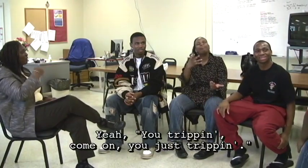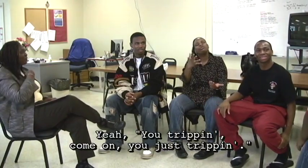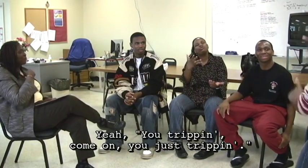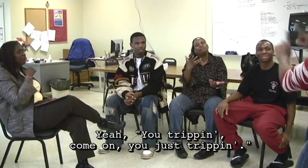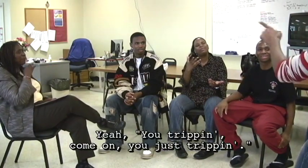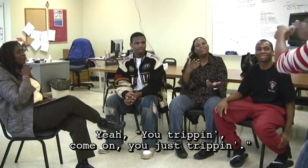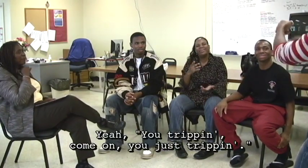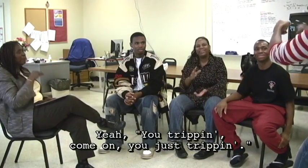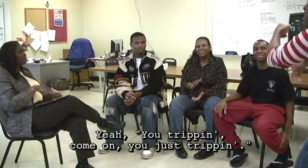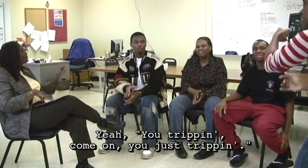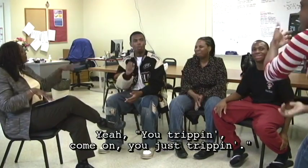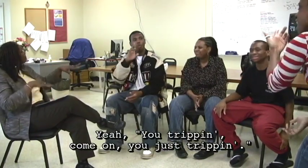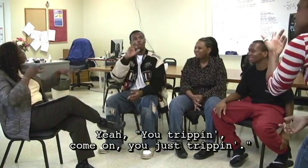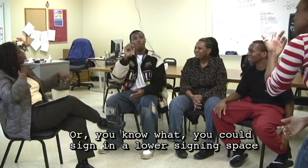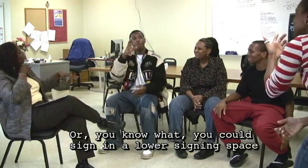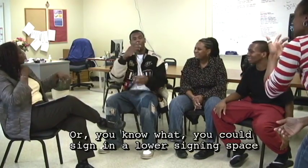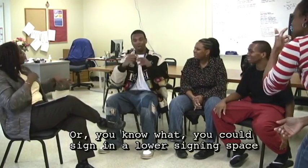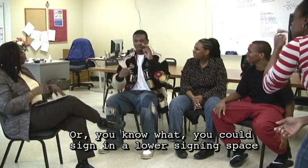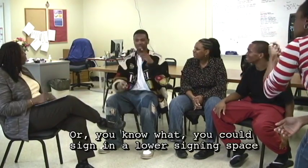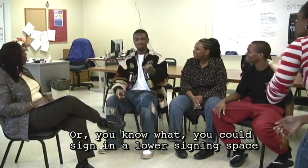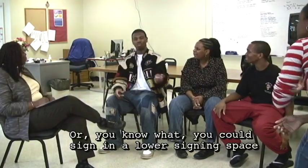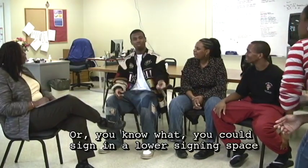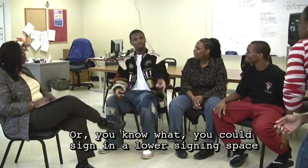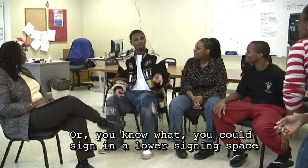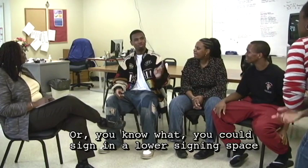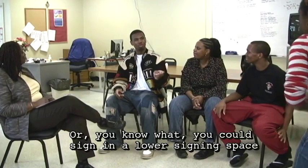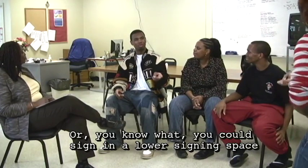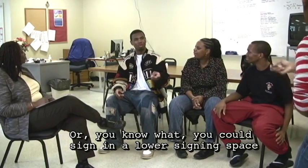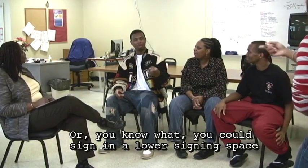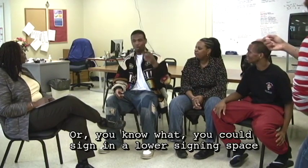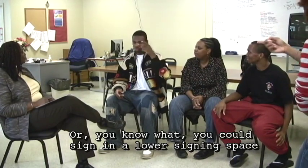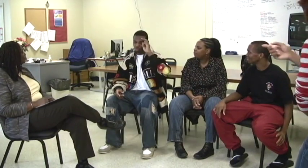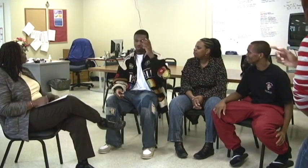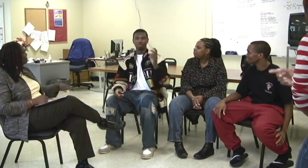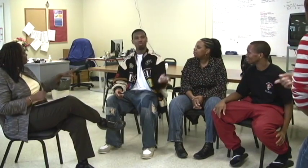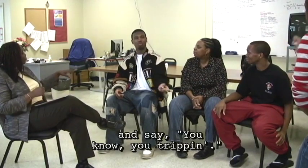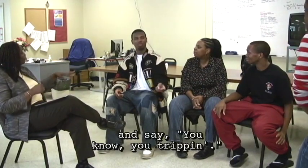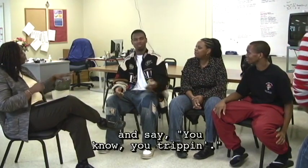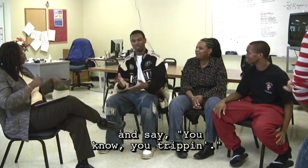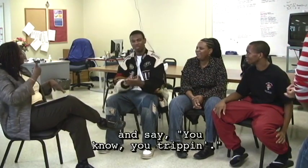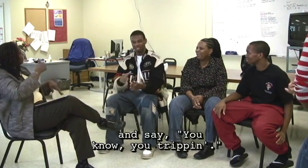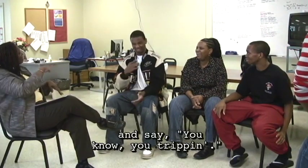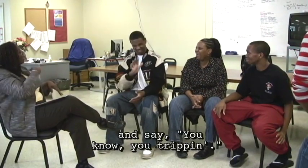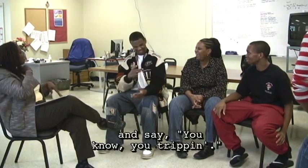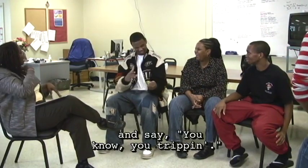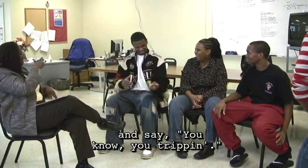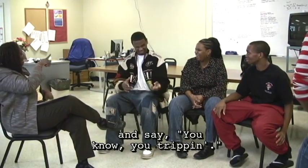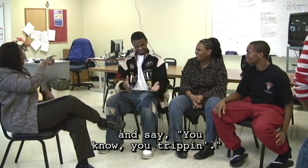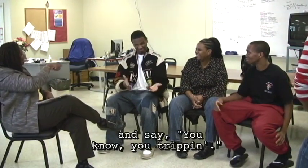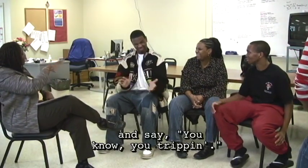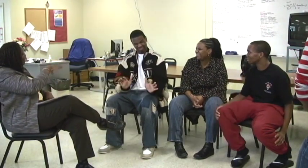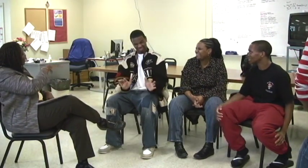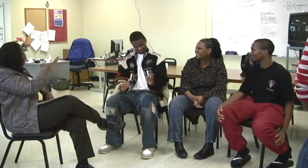Come on, you're just trippin'. Or, you know what, you can sign it in a lower signing space and say, you know, you're trippin'. You're trippin', alright?